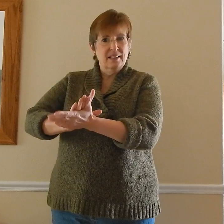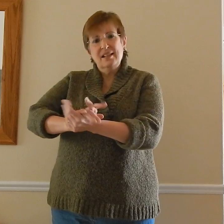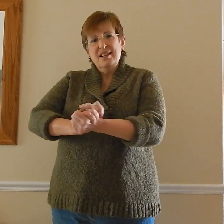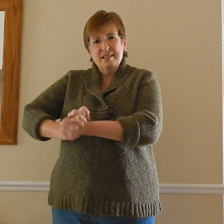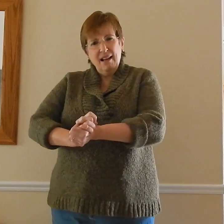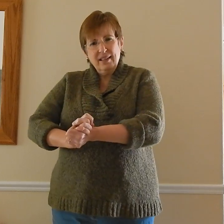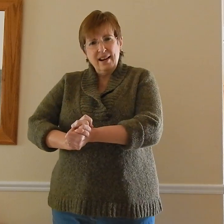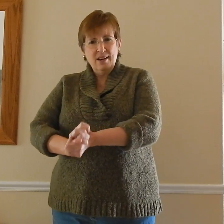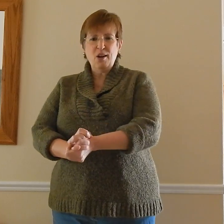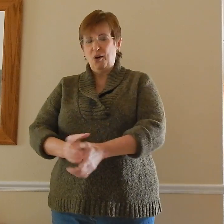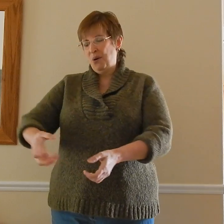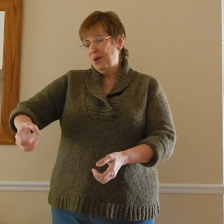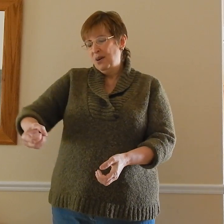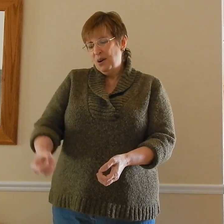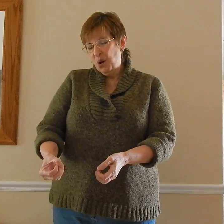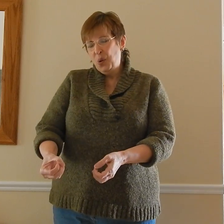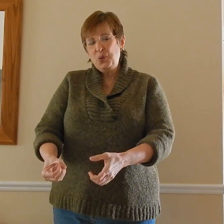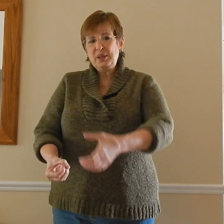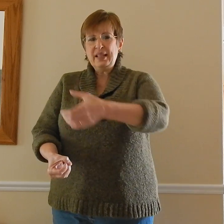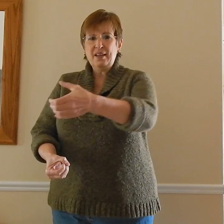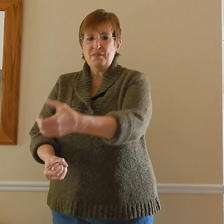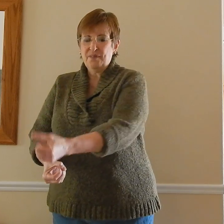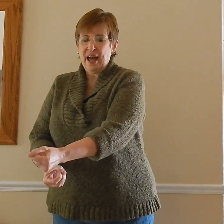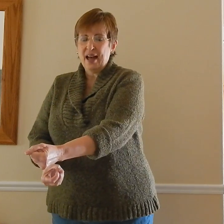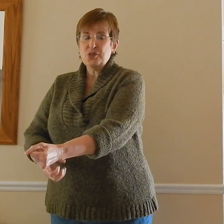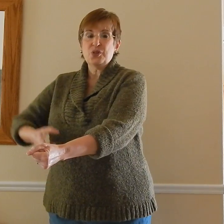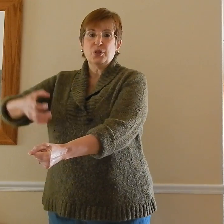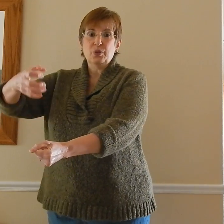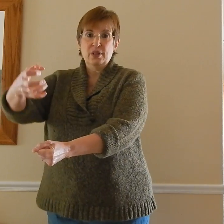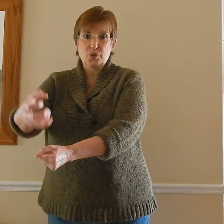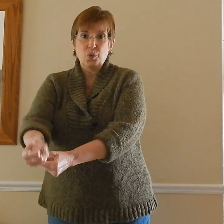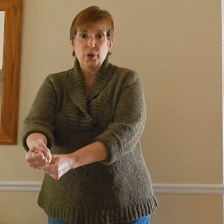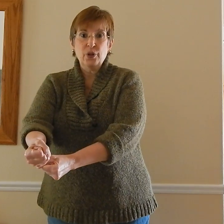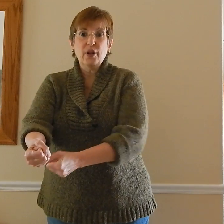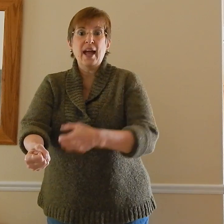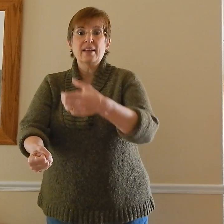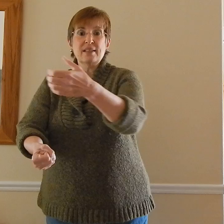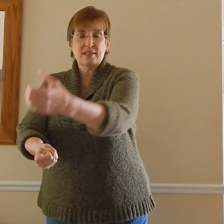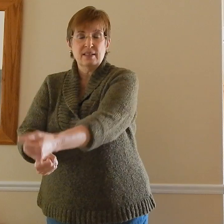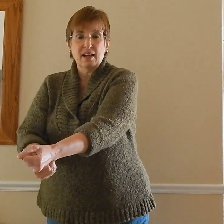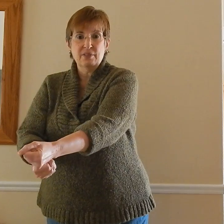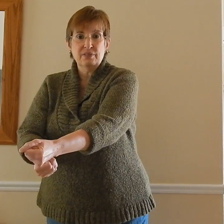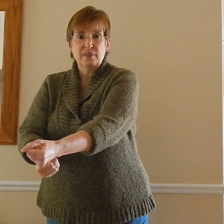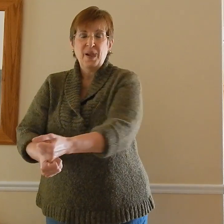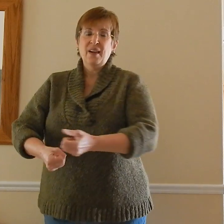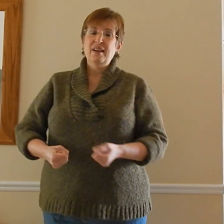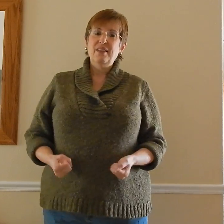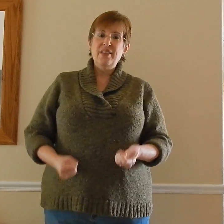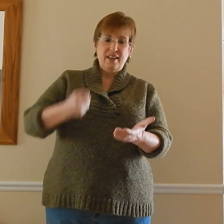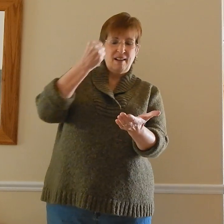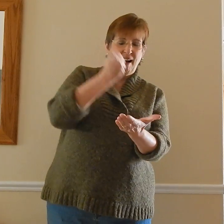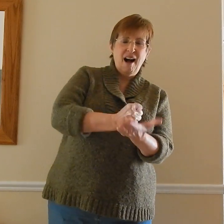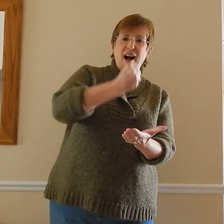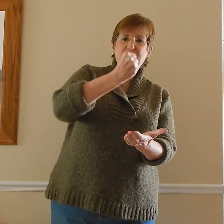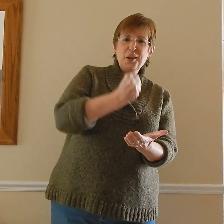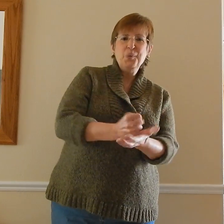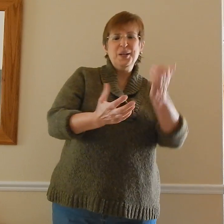not letting go. Holding fast to His word and His love. Then I will